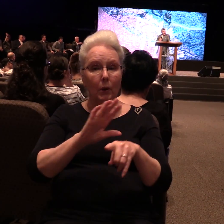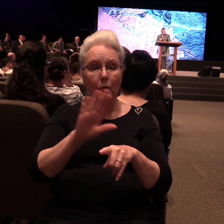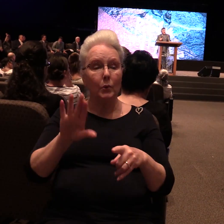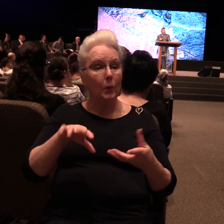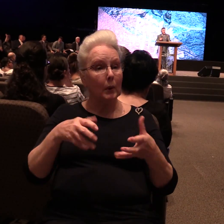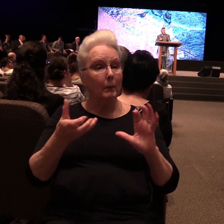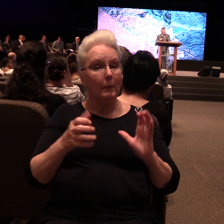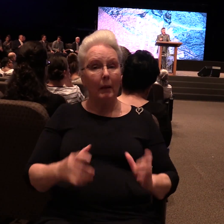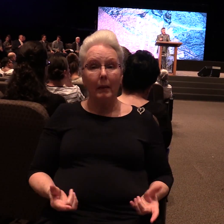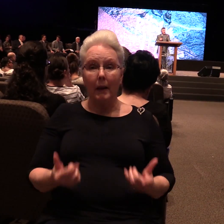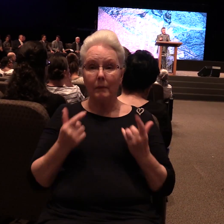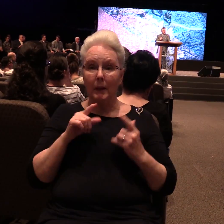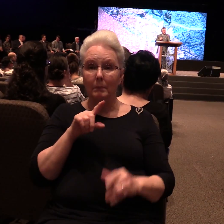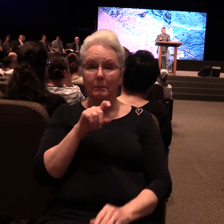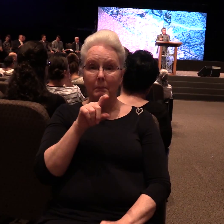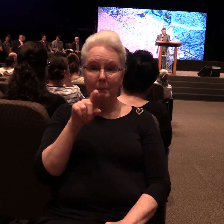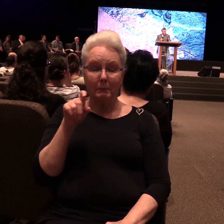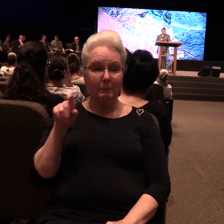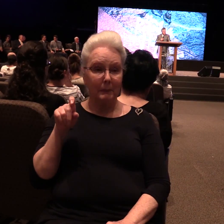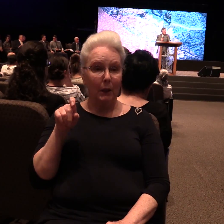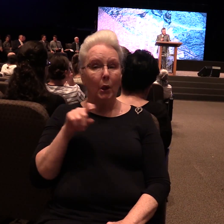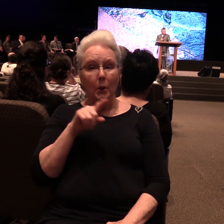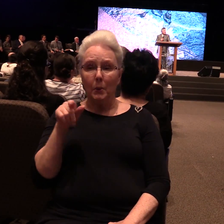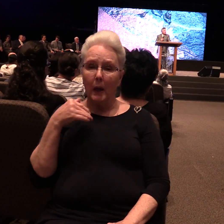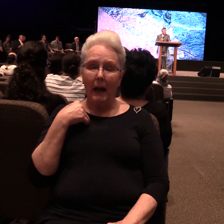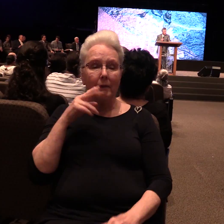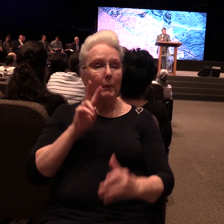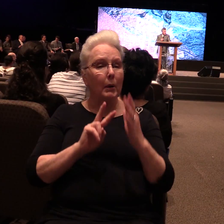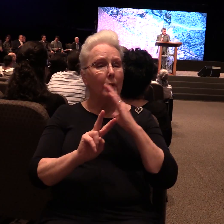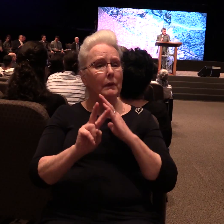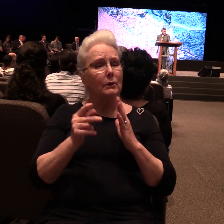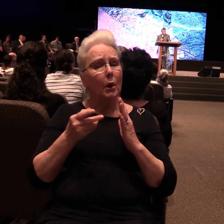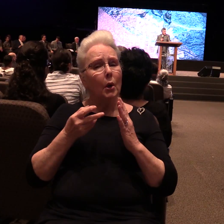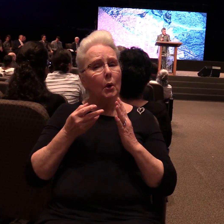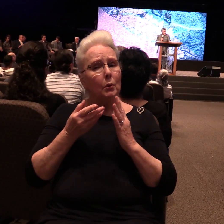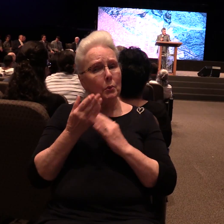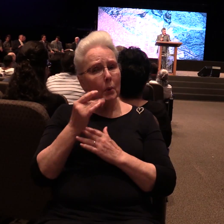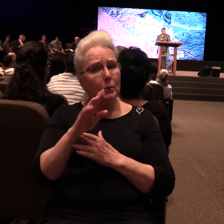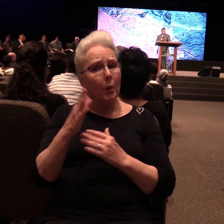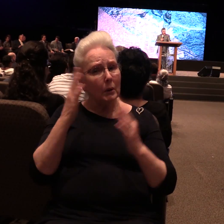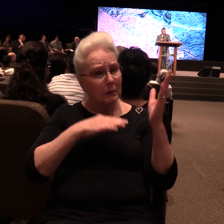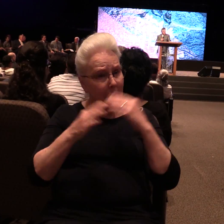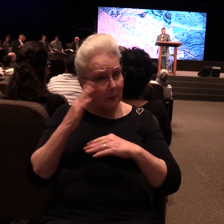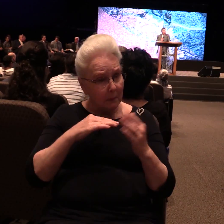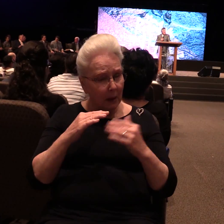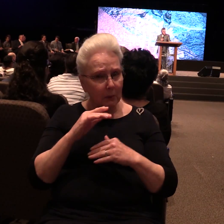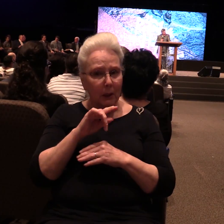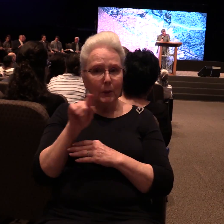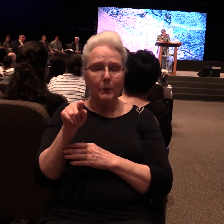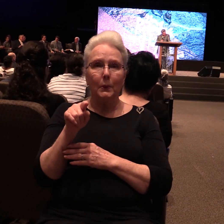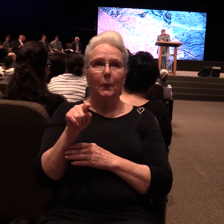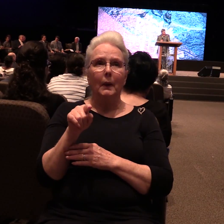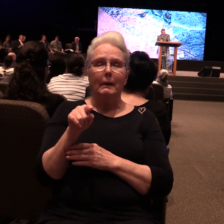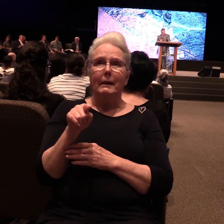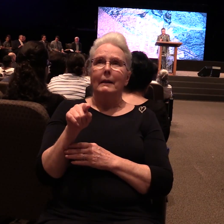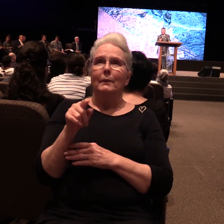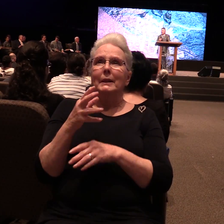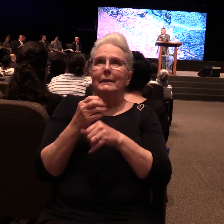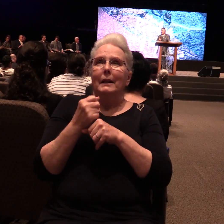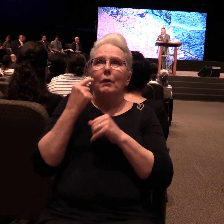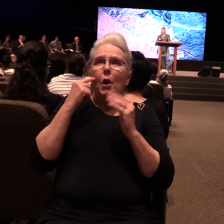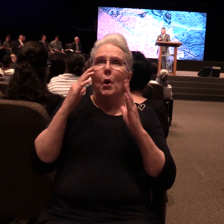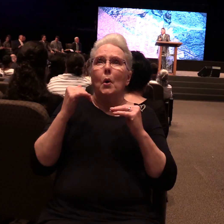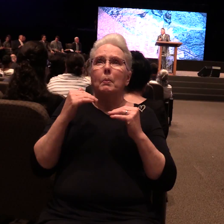Anyone in this house ever had a prophecy in the middle of a storm? A flicker of hope in the middle of pain.